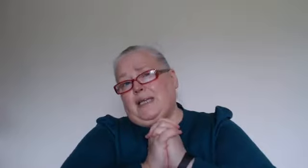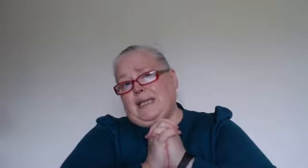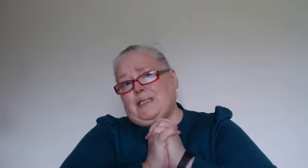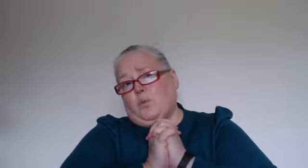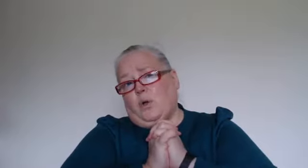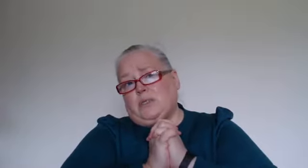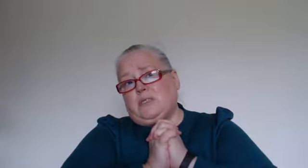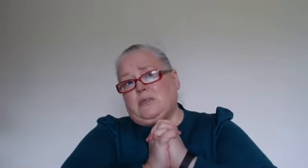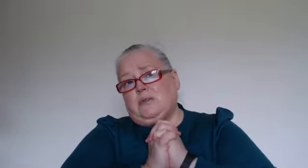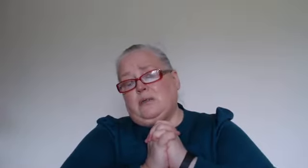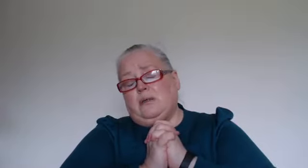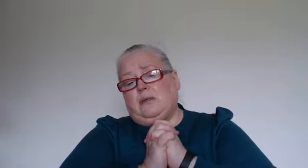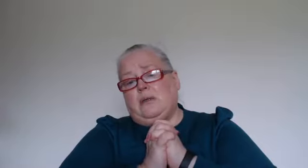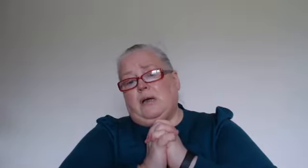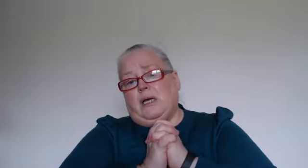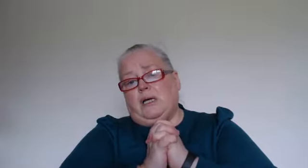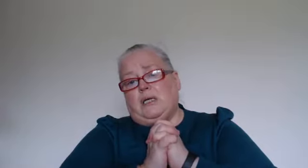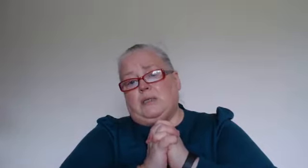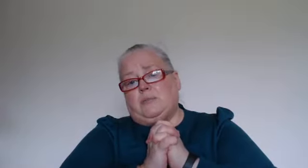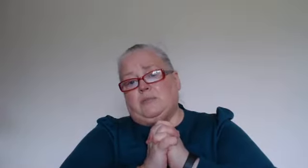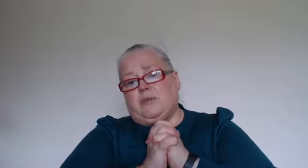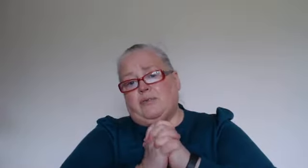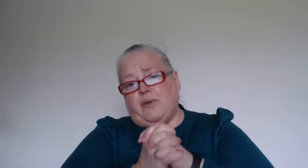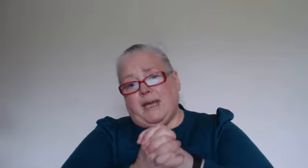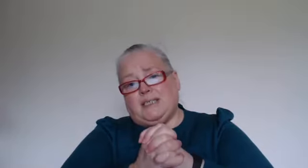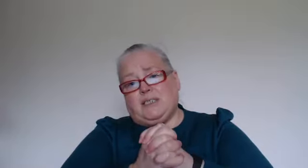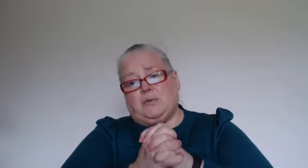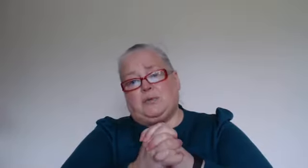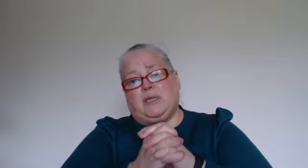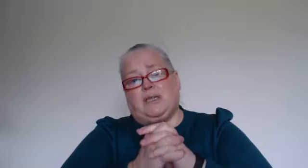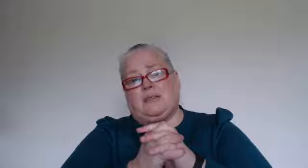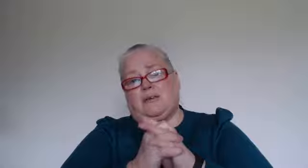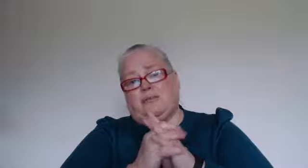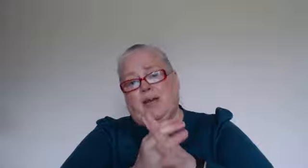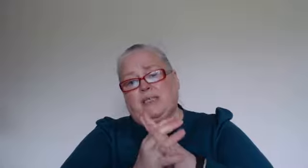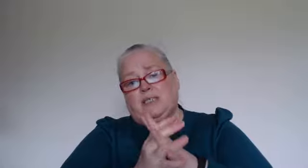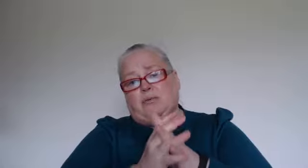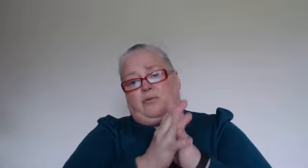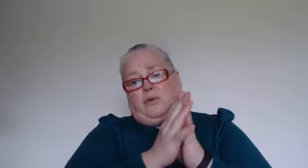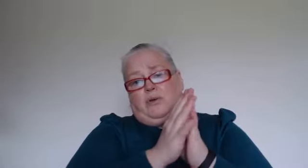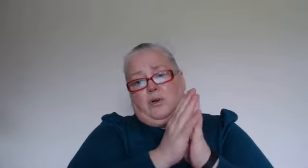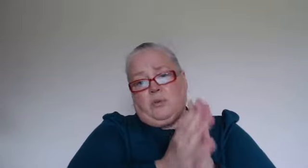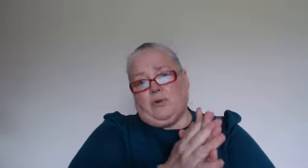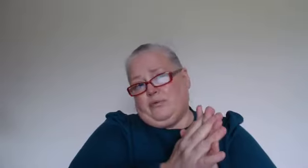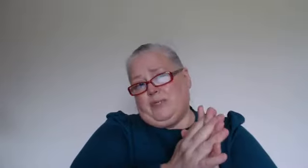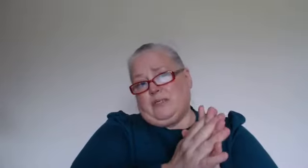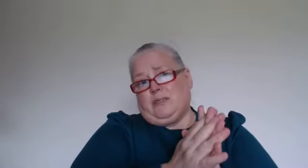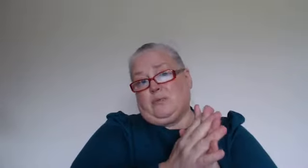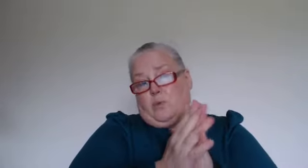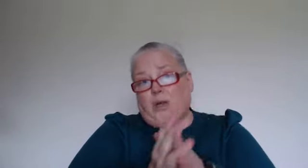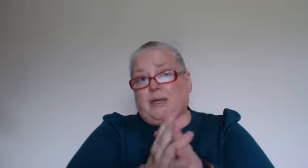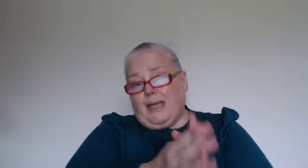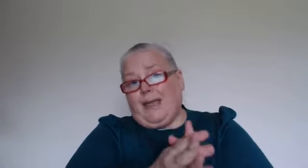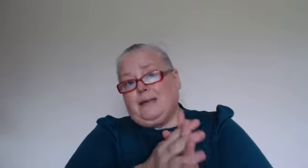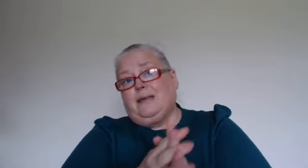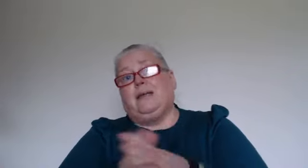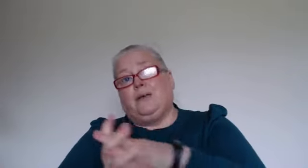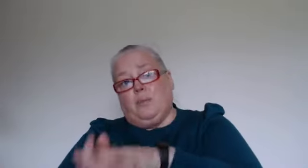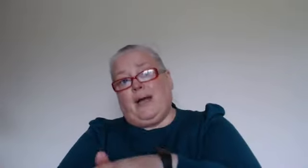need and want um they're afraid to do it and they're afraid to do it for a number of reasons one again going back